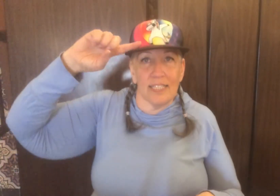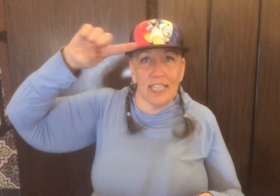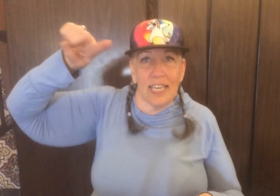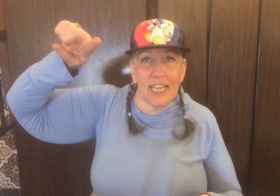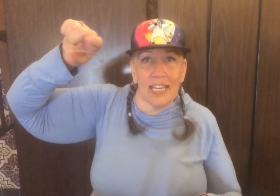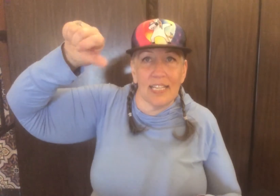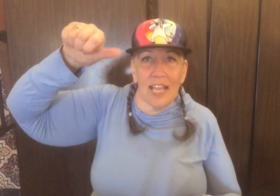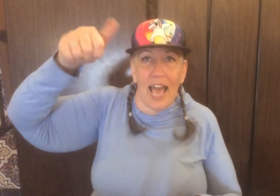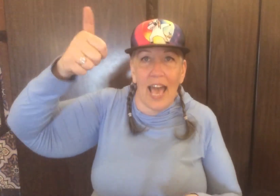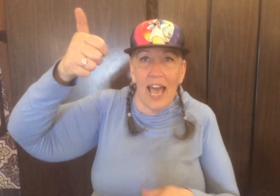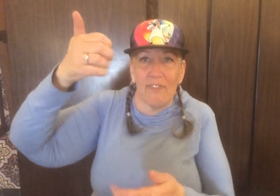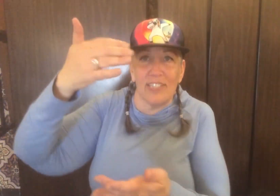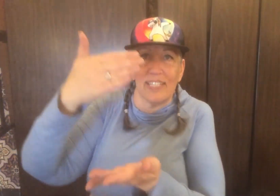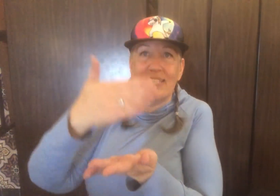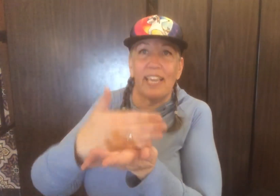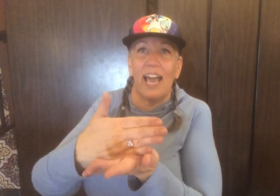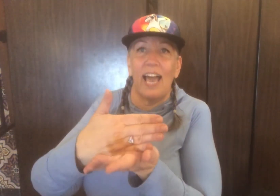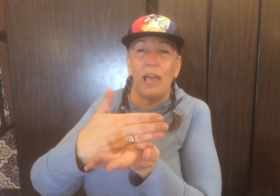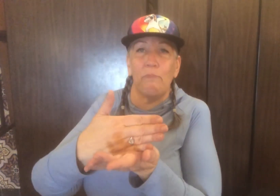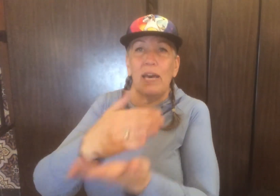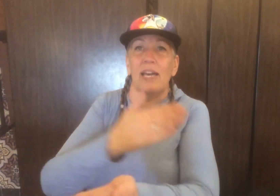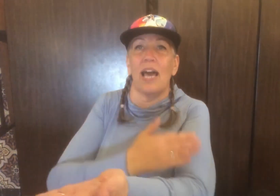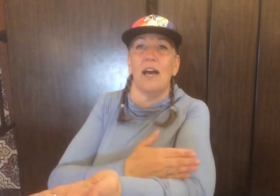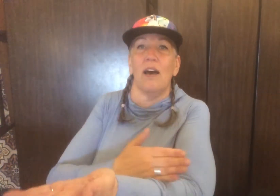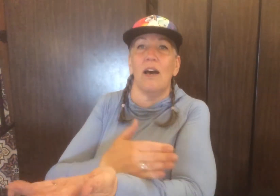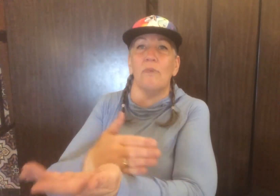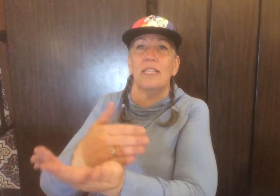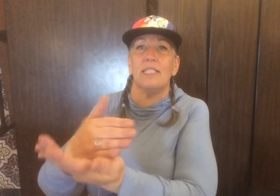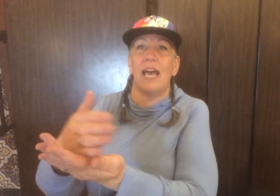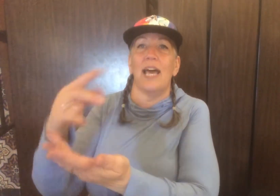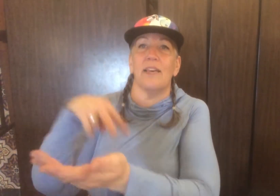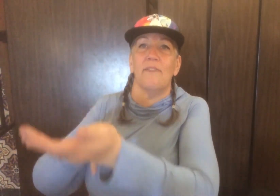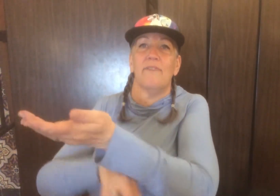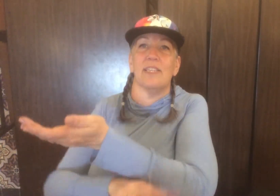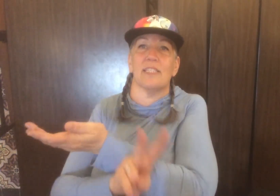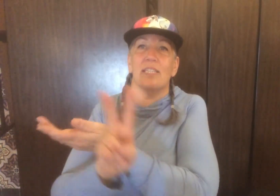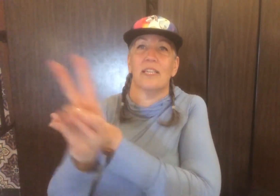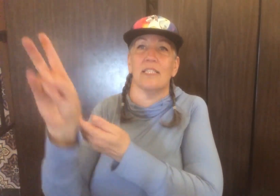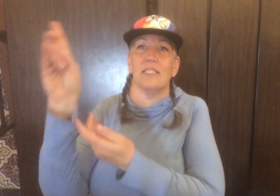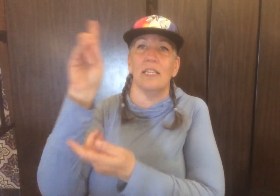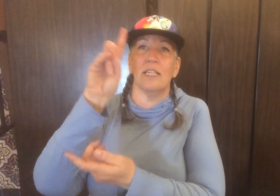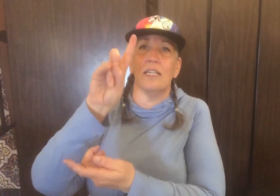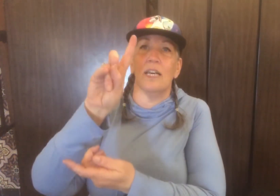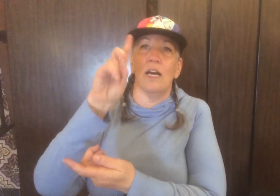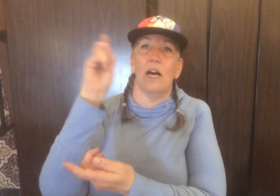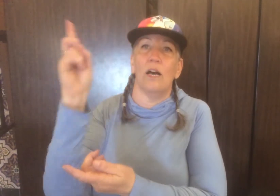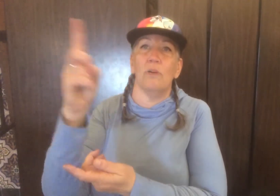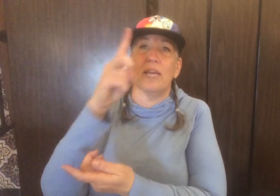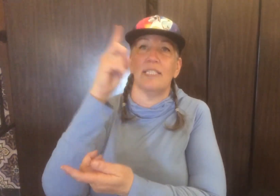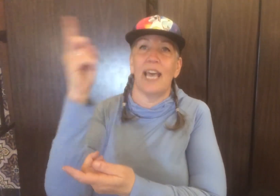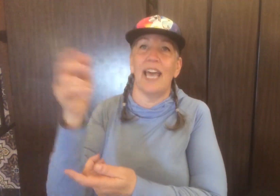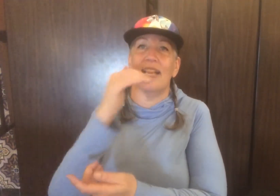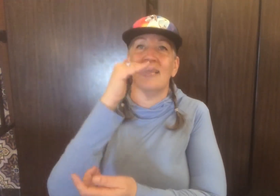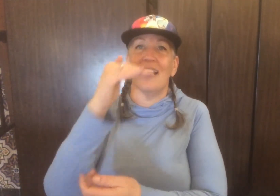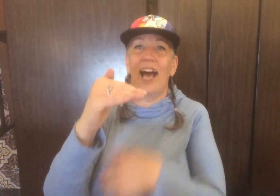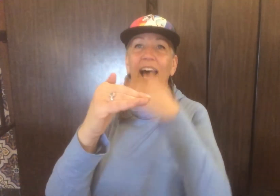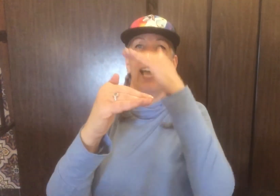Didn't have a dime, but I always had a vision Always had high,